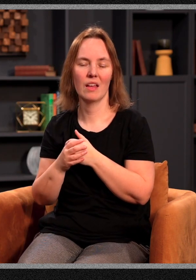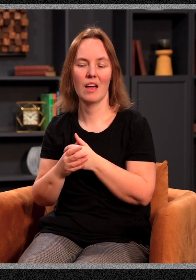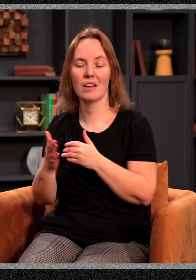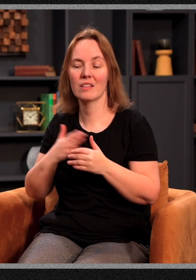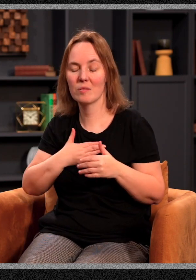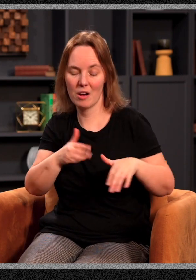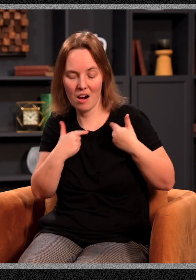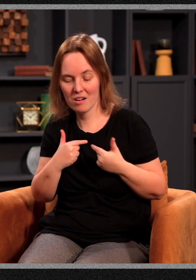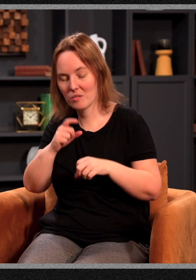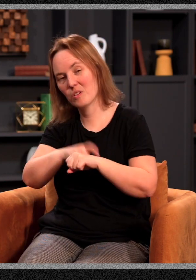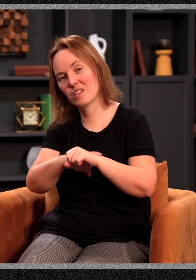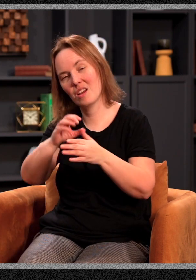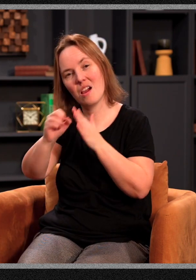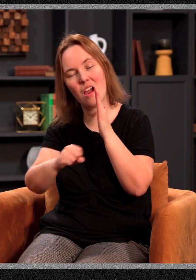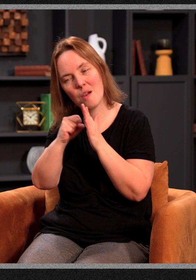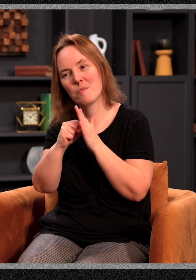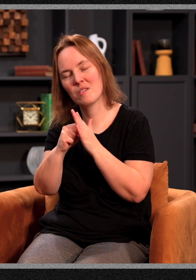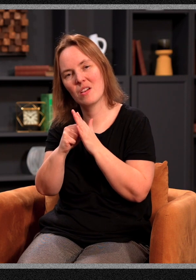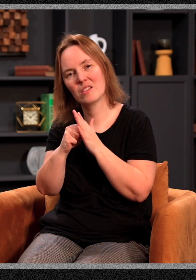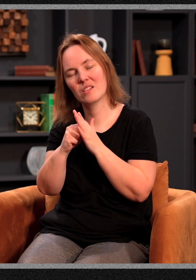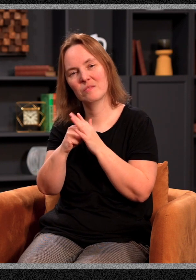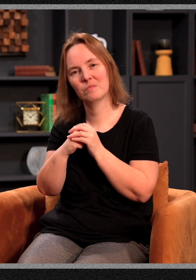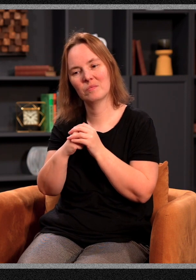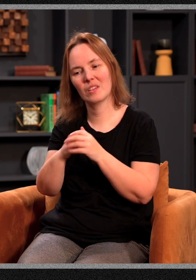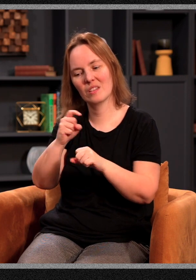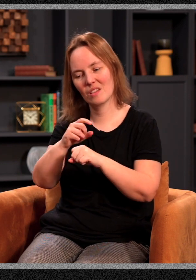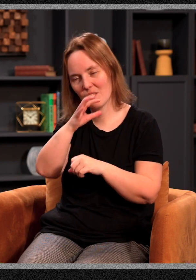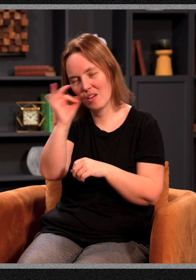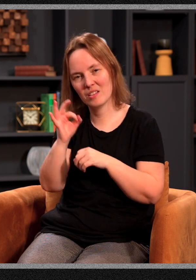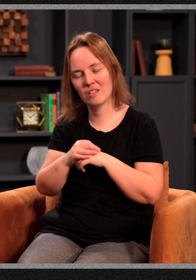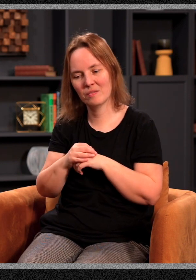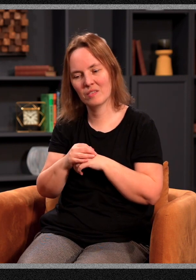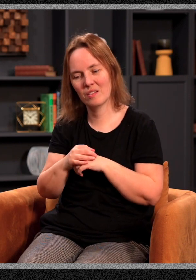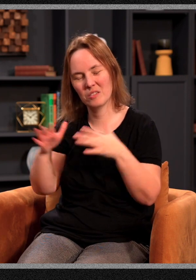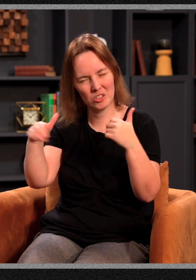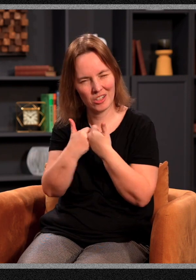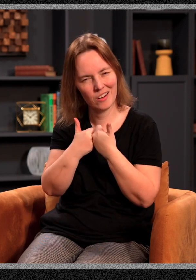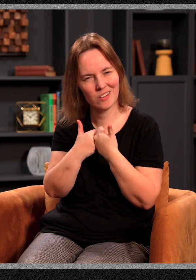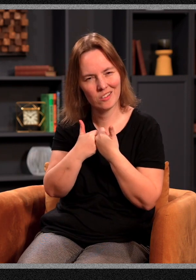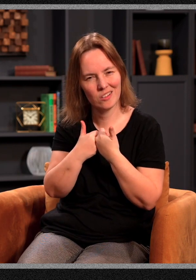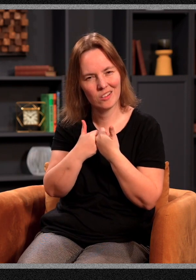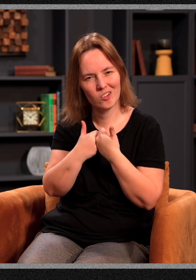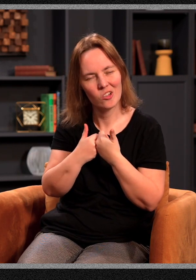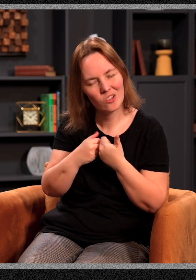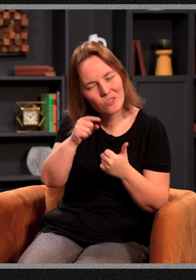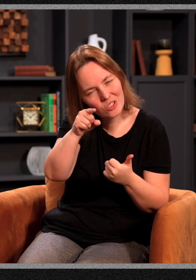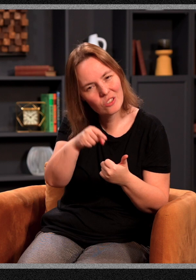in this season of fasting. Just another challenge I want to put out to you. I want you, as we said last week, you know, to discover again, what is God's